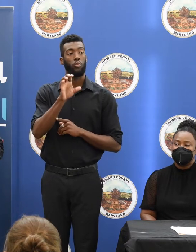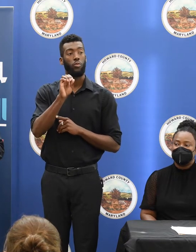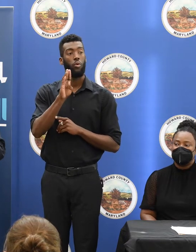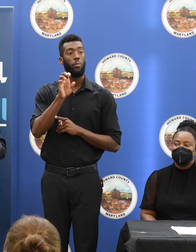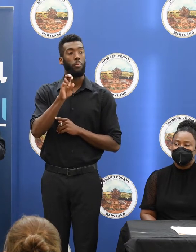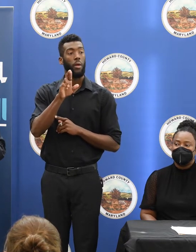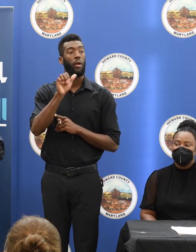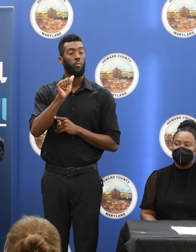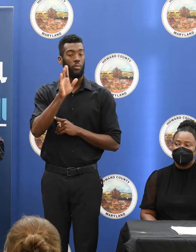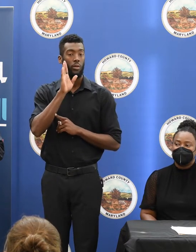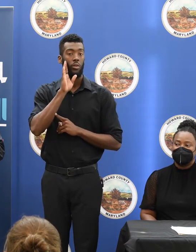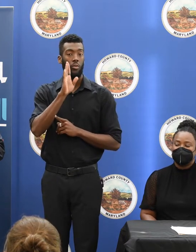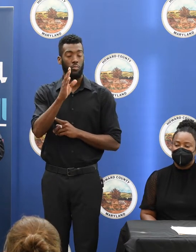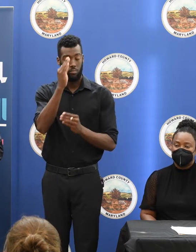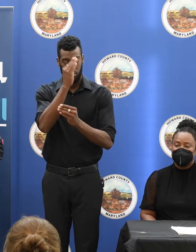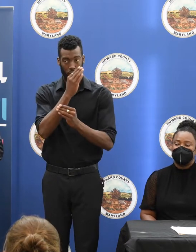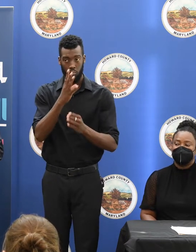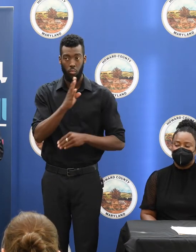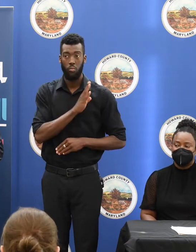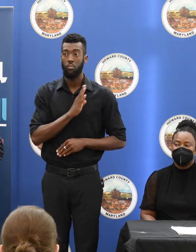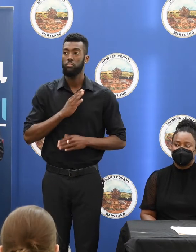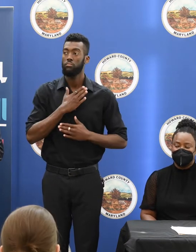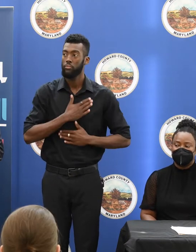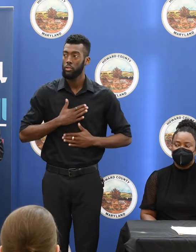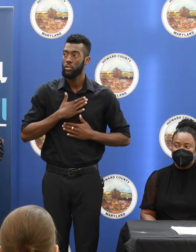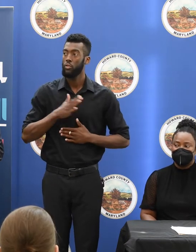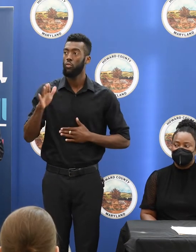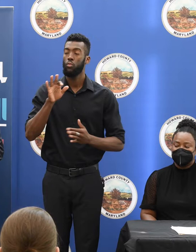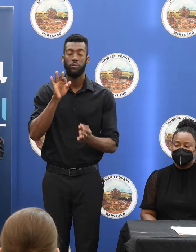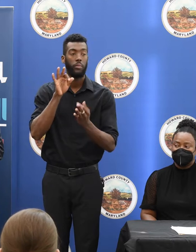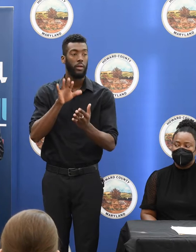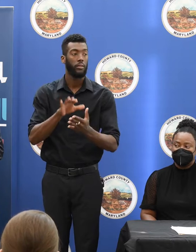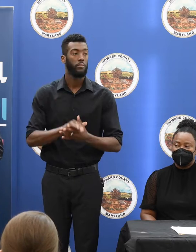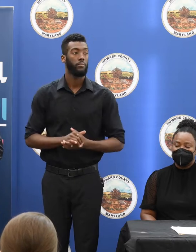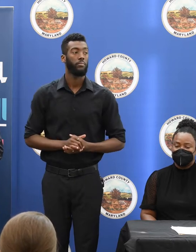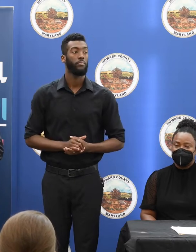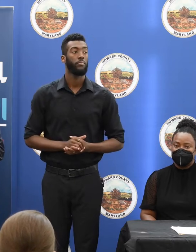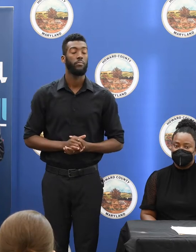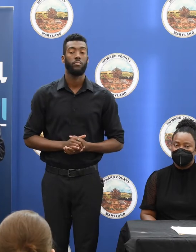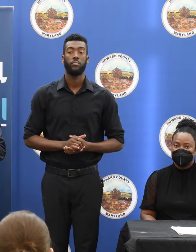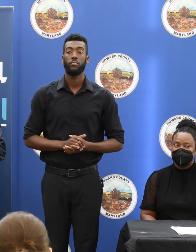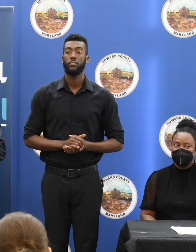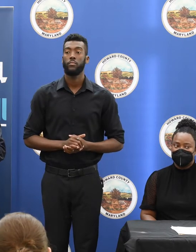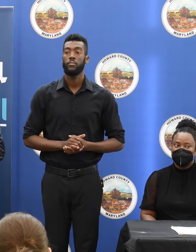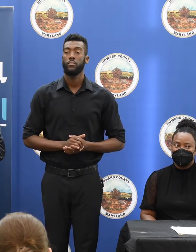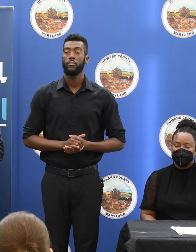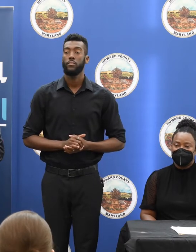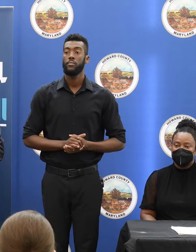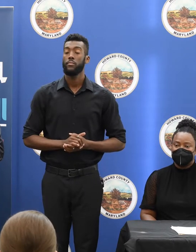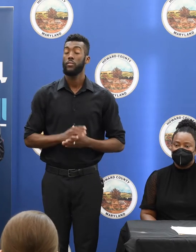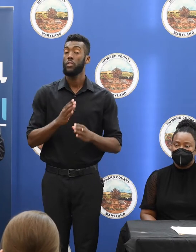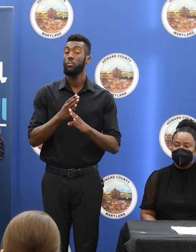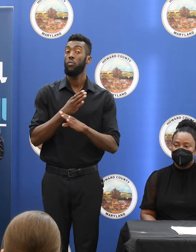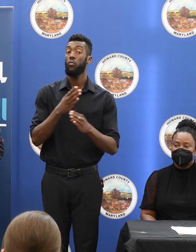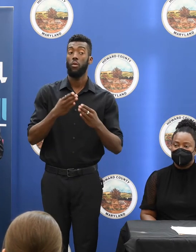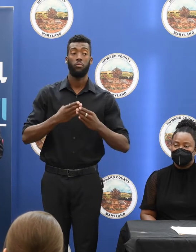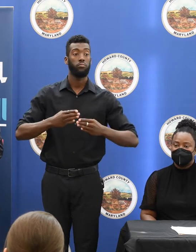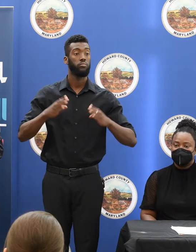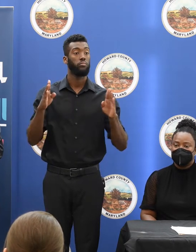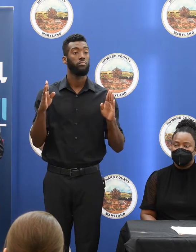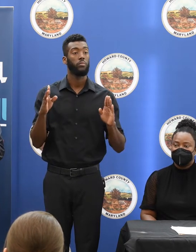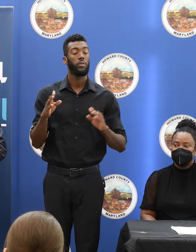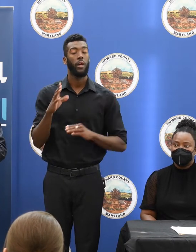you that the board appreciates these kind of comments. Before I open it up though, I want to